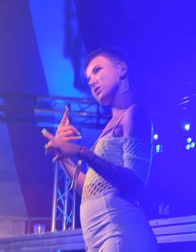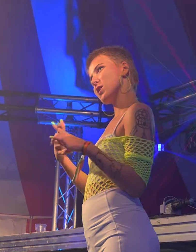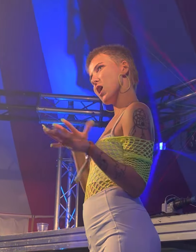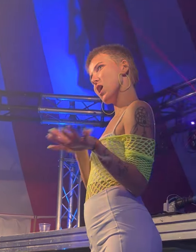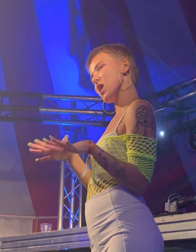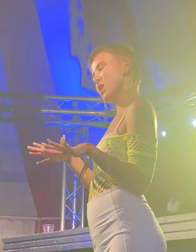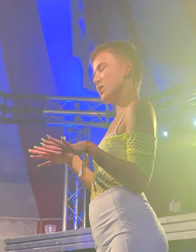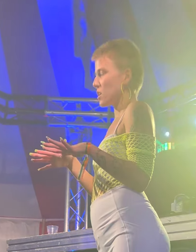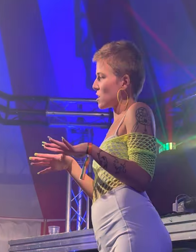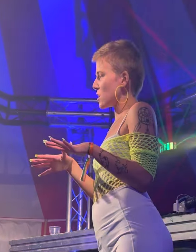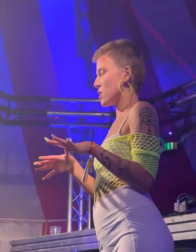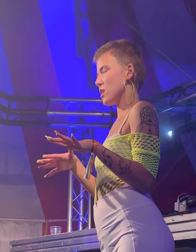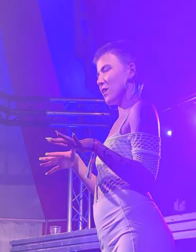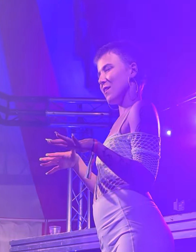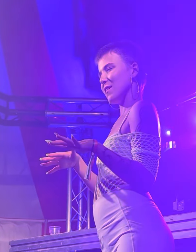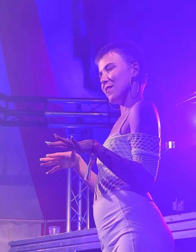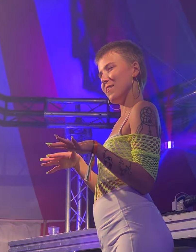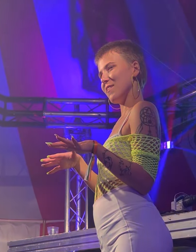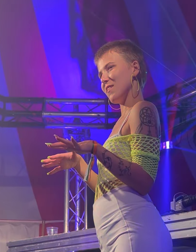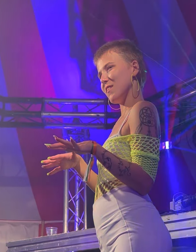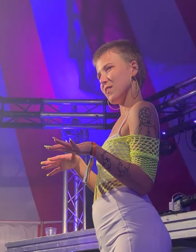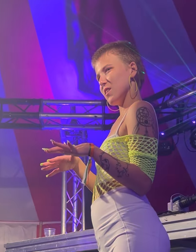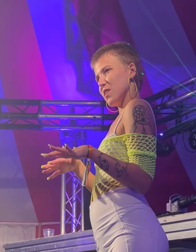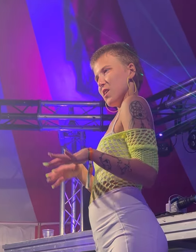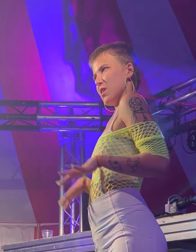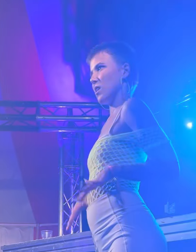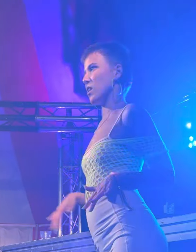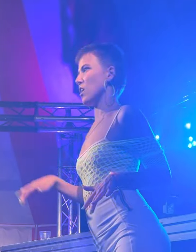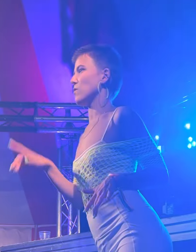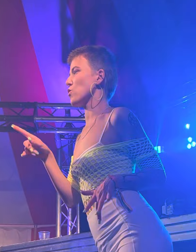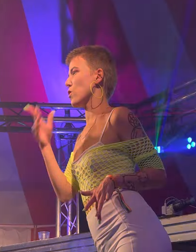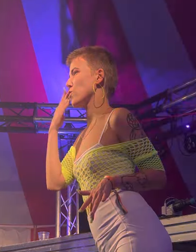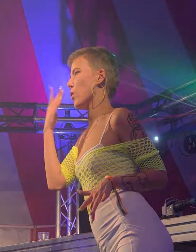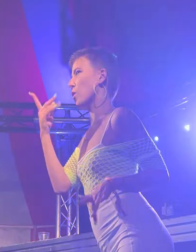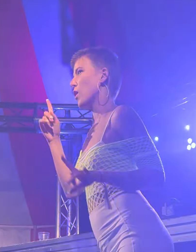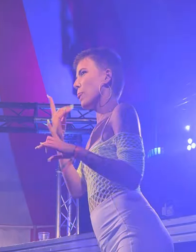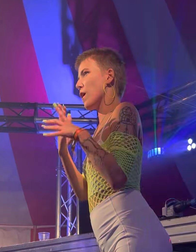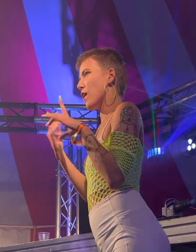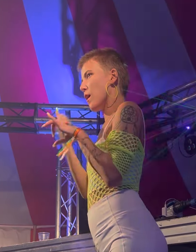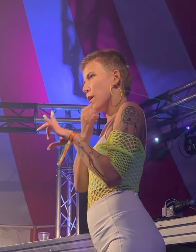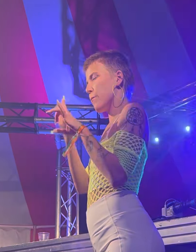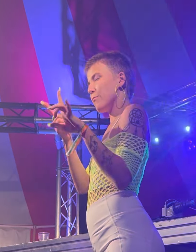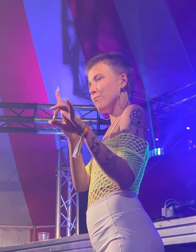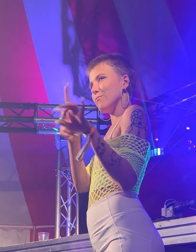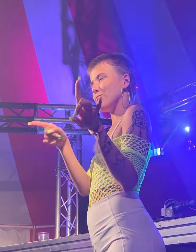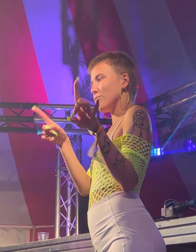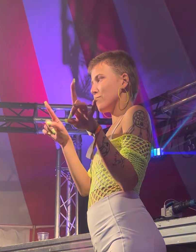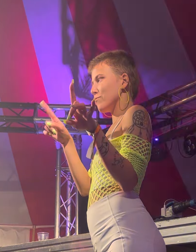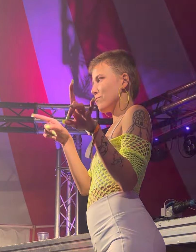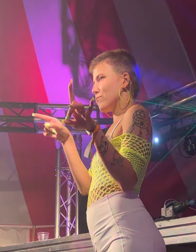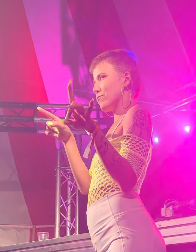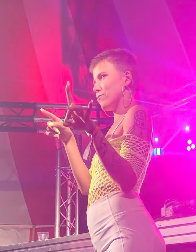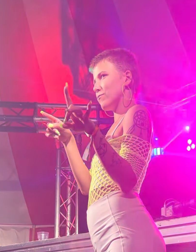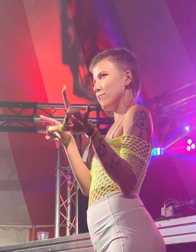saddened moves You don't know the half of the abuse